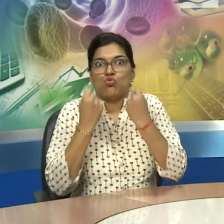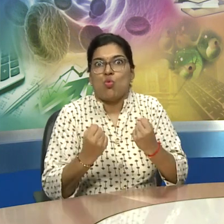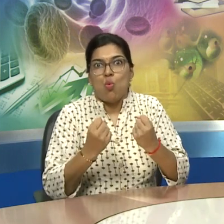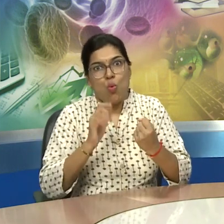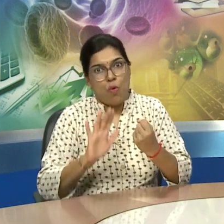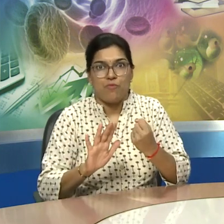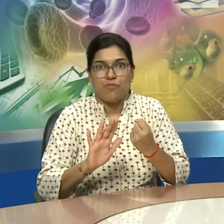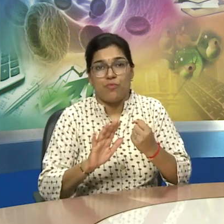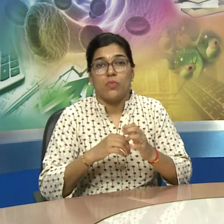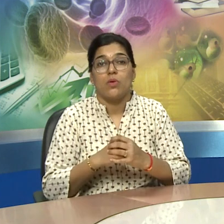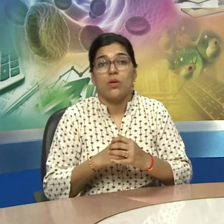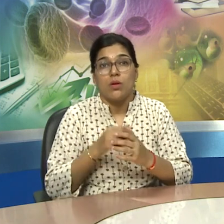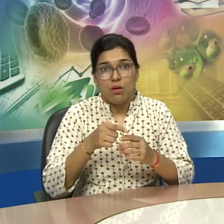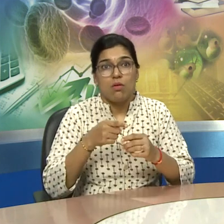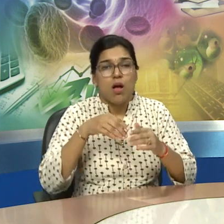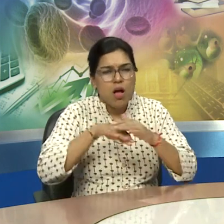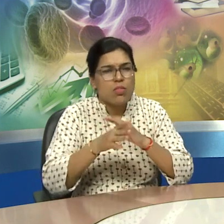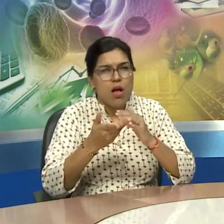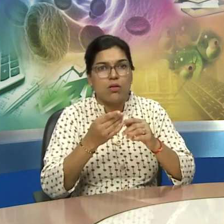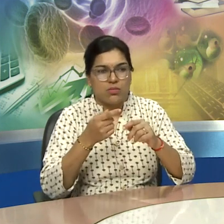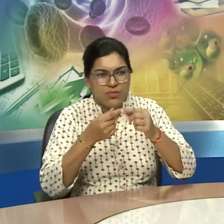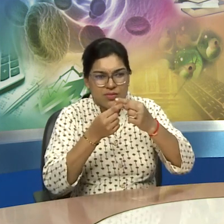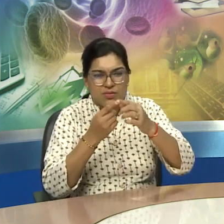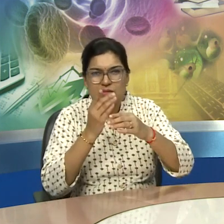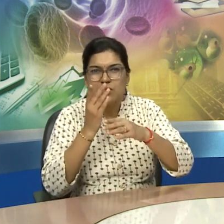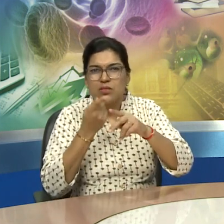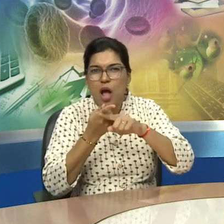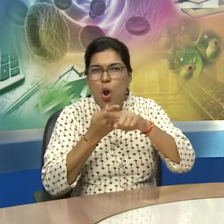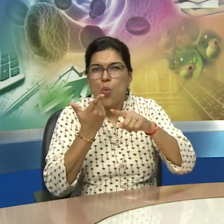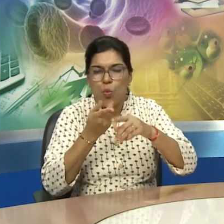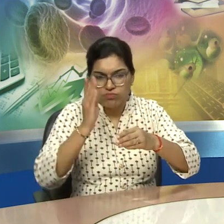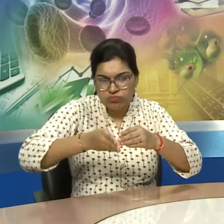harder and easier to cast into knives and axes